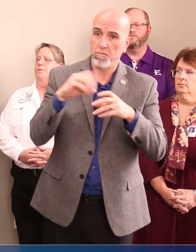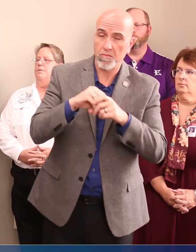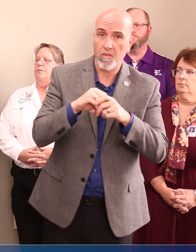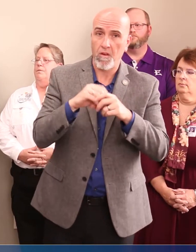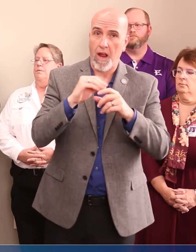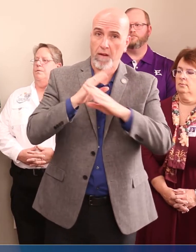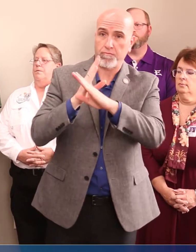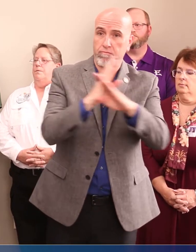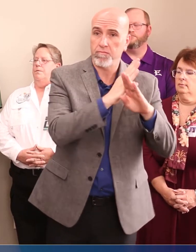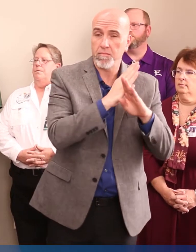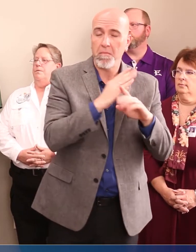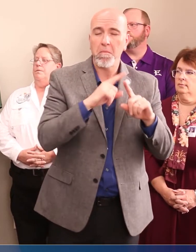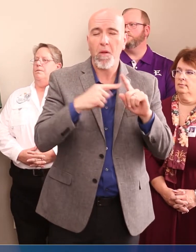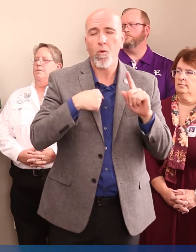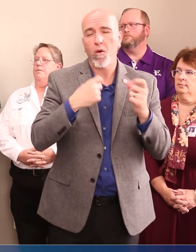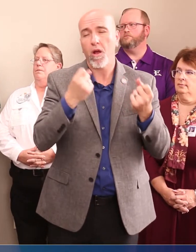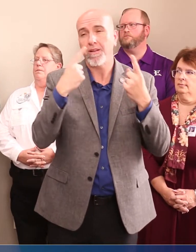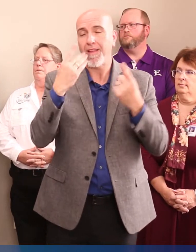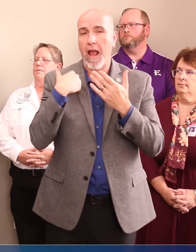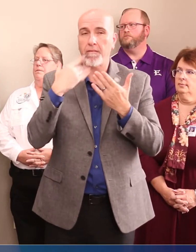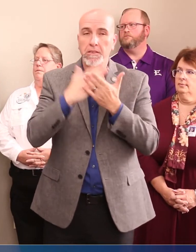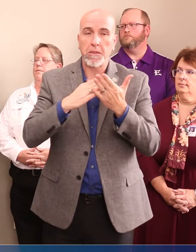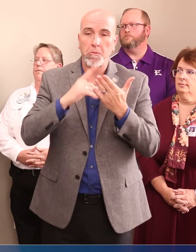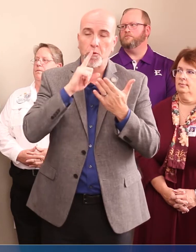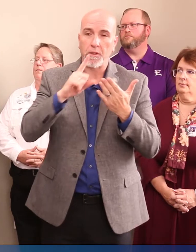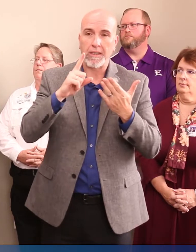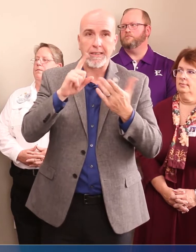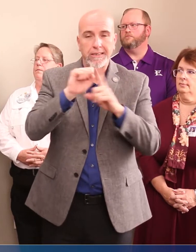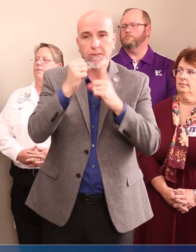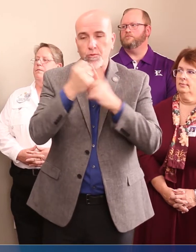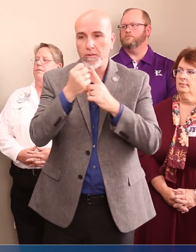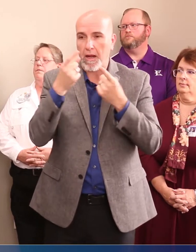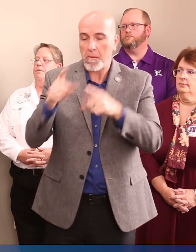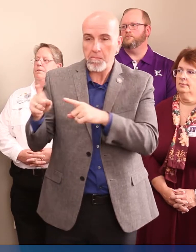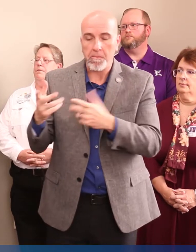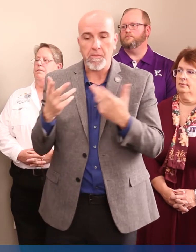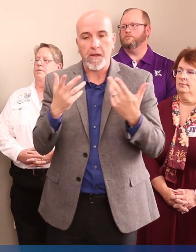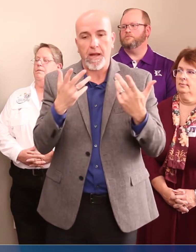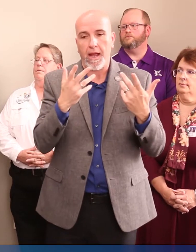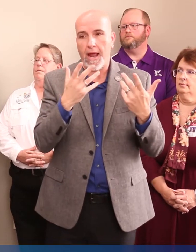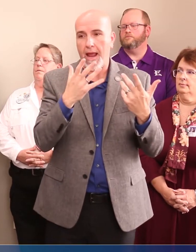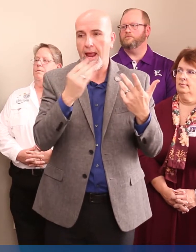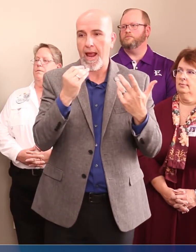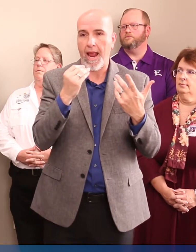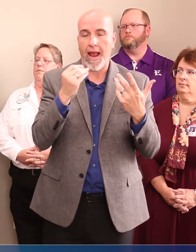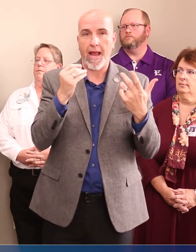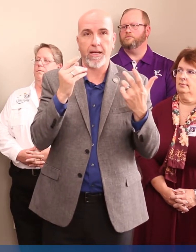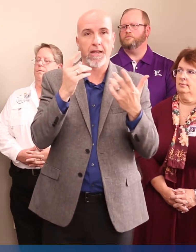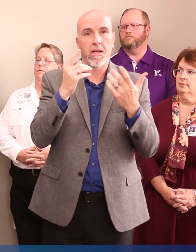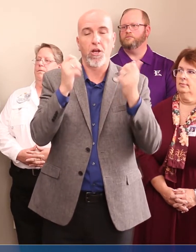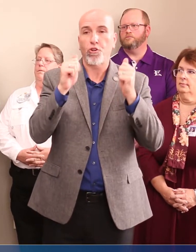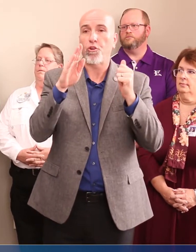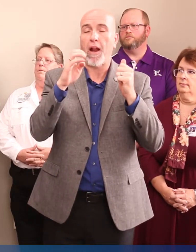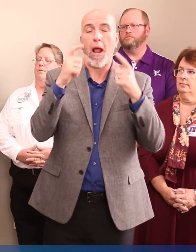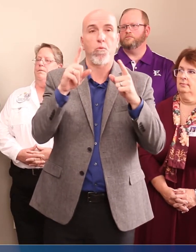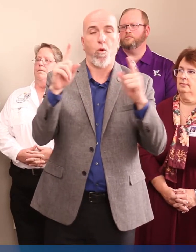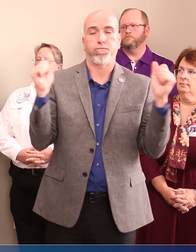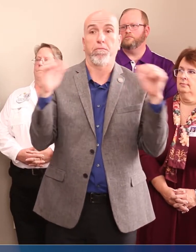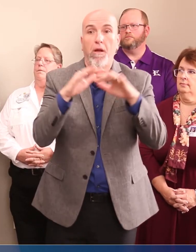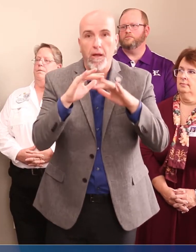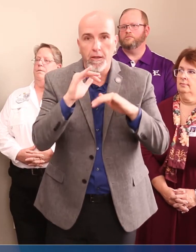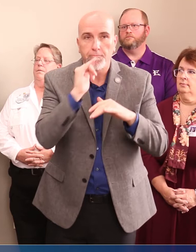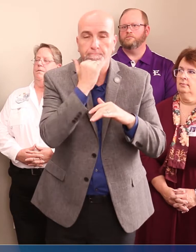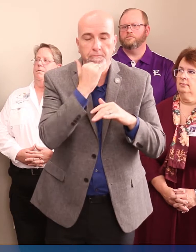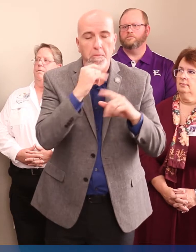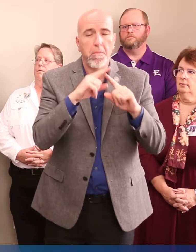And we understand that there may be extenuating circumstances and there may be surges of people at one time or another. But